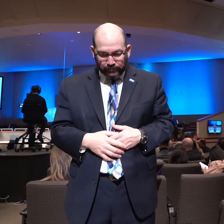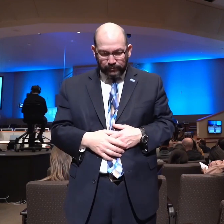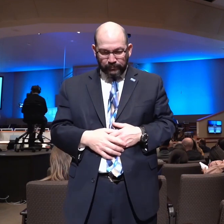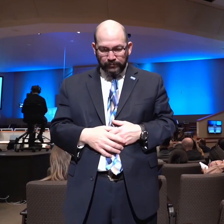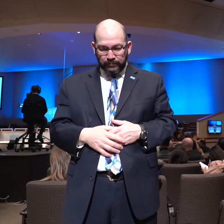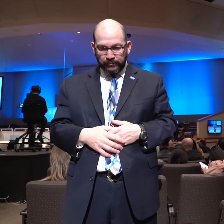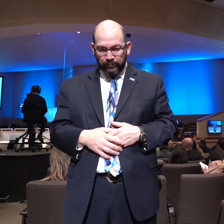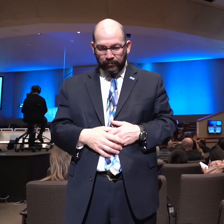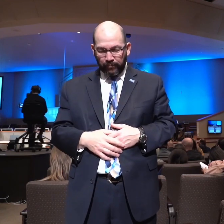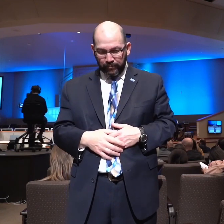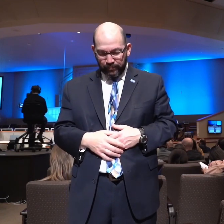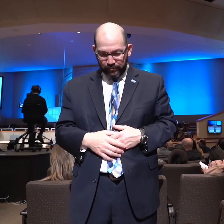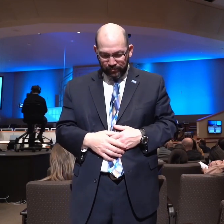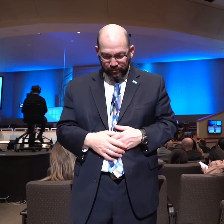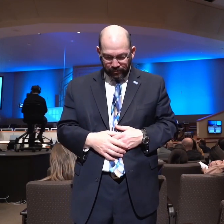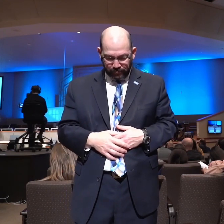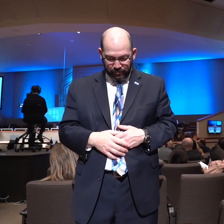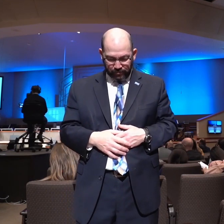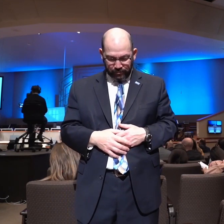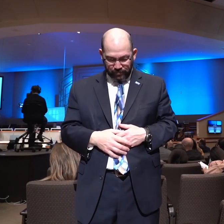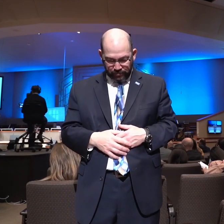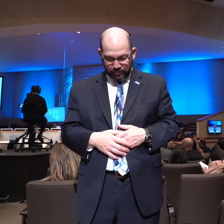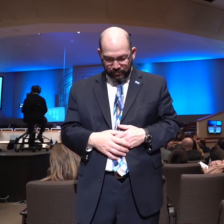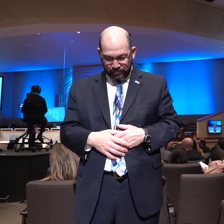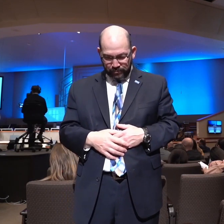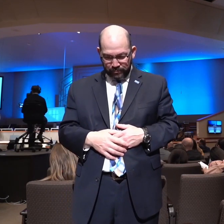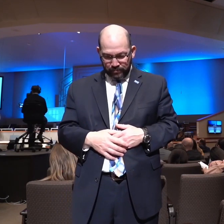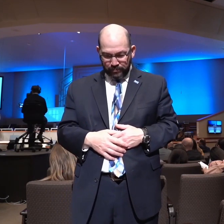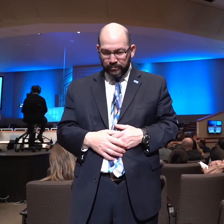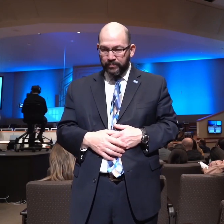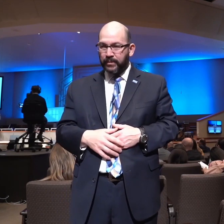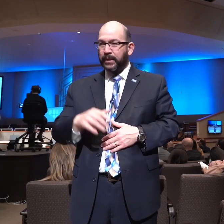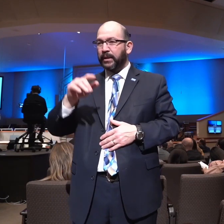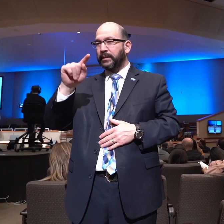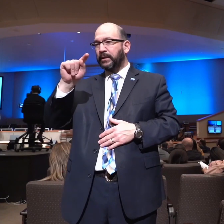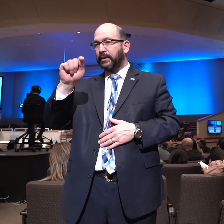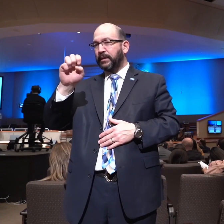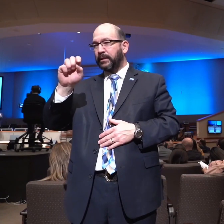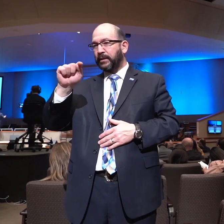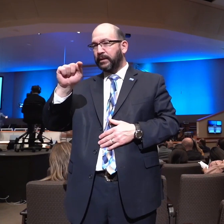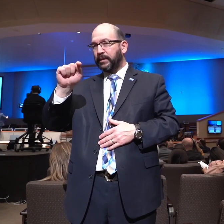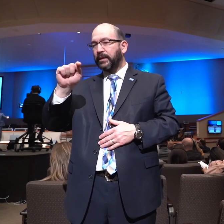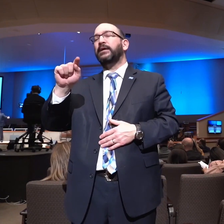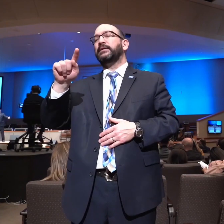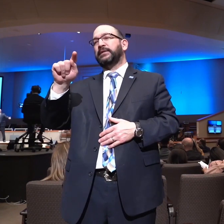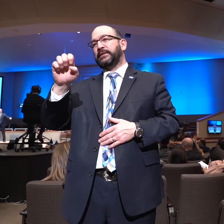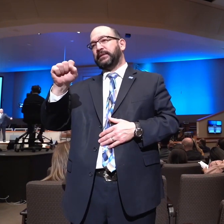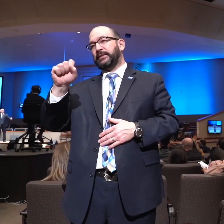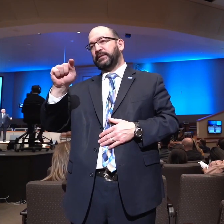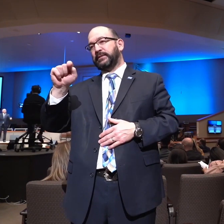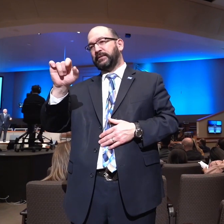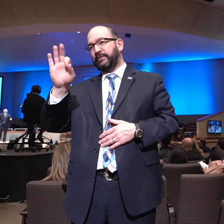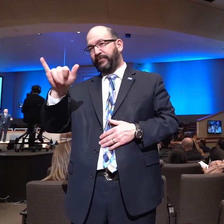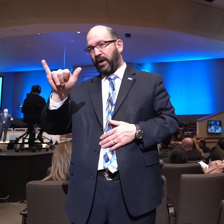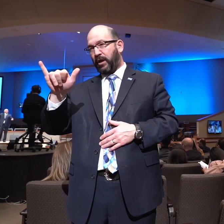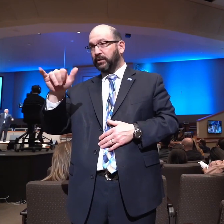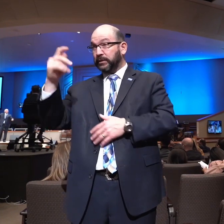in due time. That's our responsibility. Jesus paid the price. We are to testify.